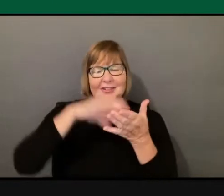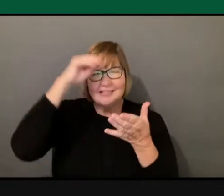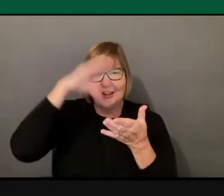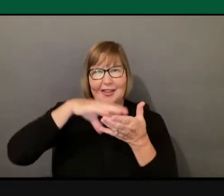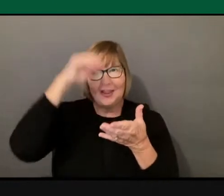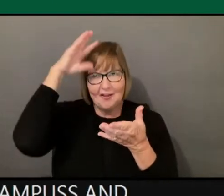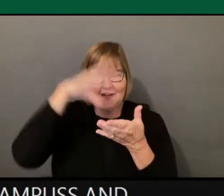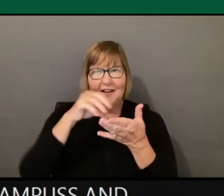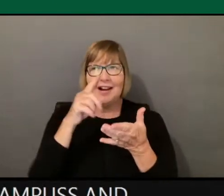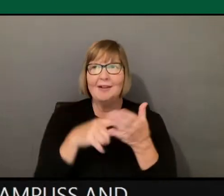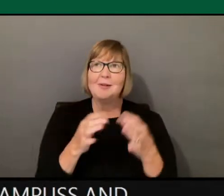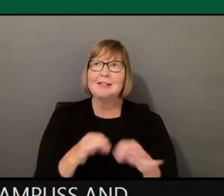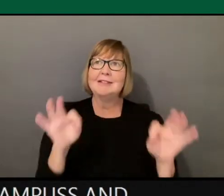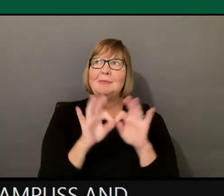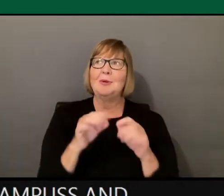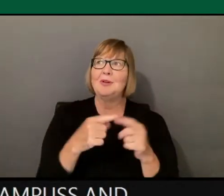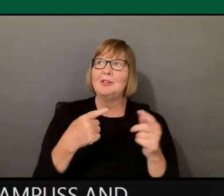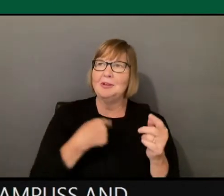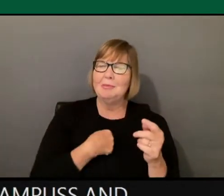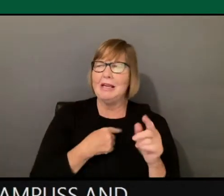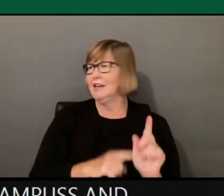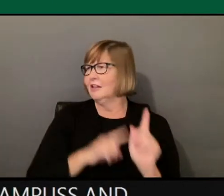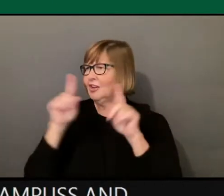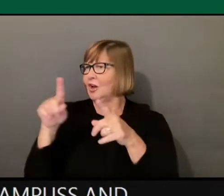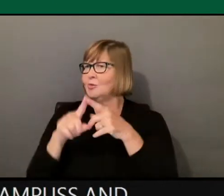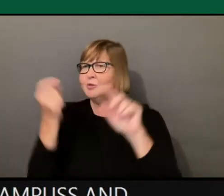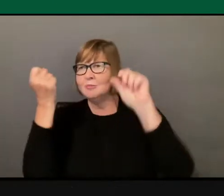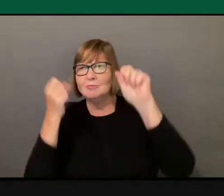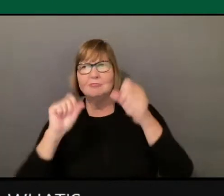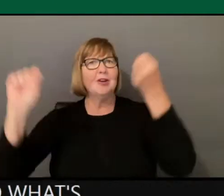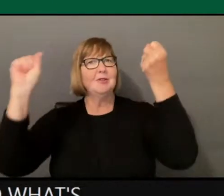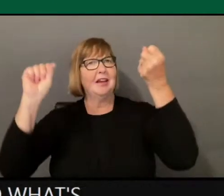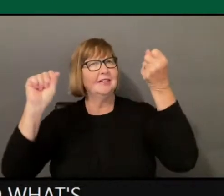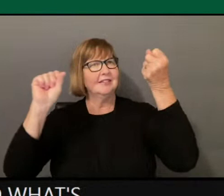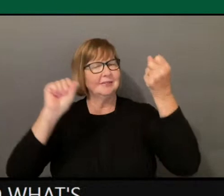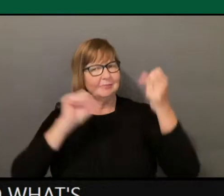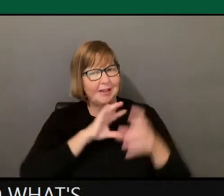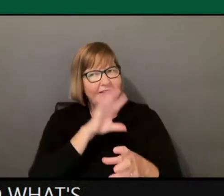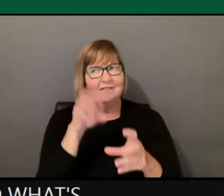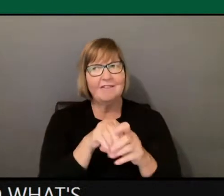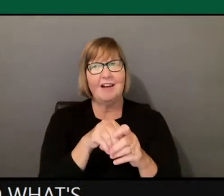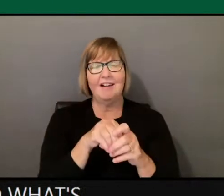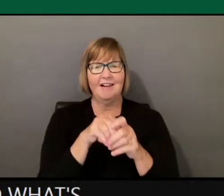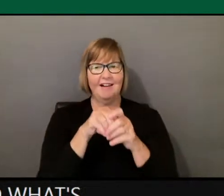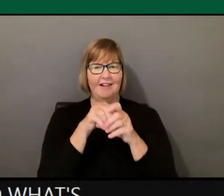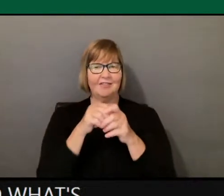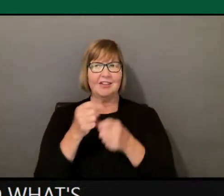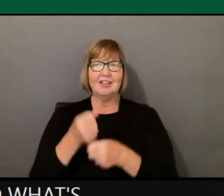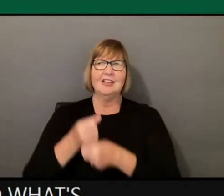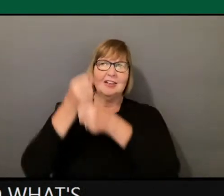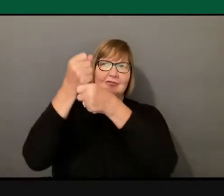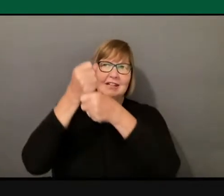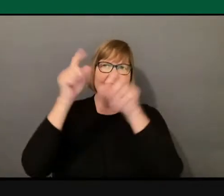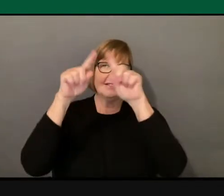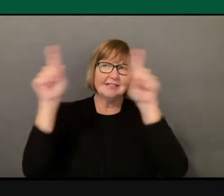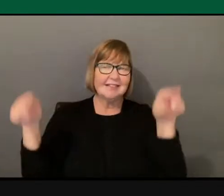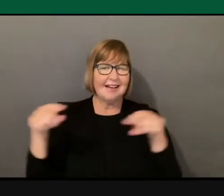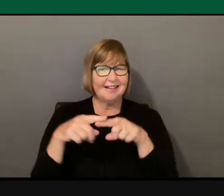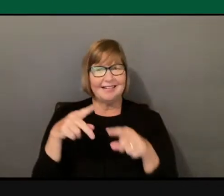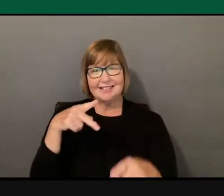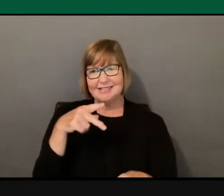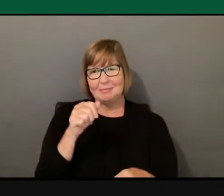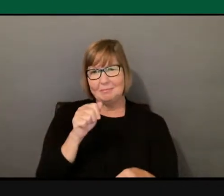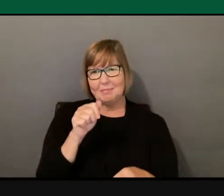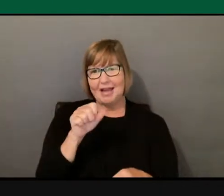And they're going to protest and be activists. Being an activist and raising the sign is almost passive in comparison